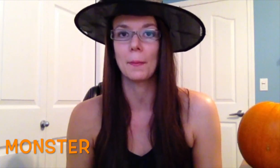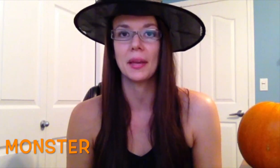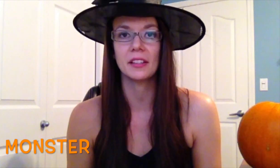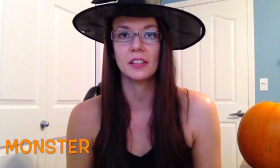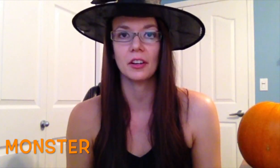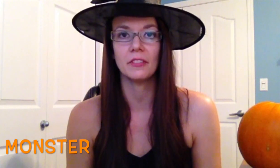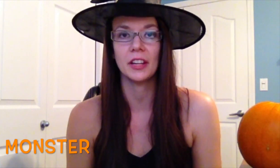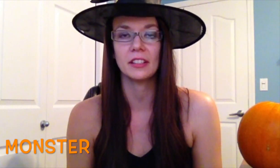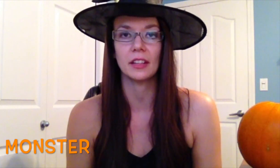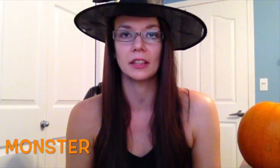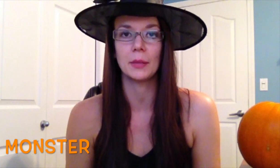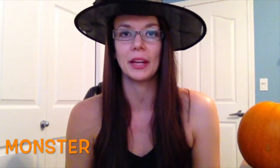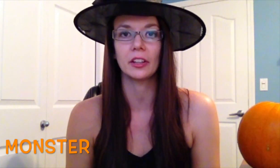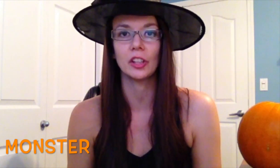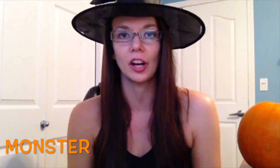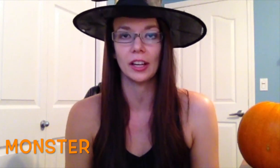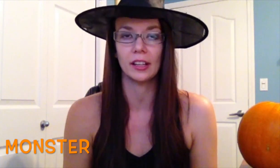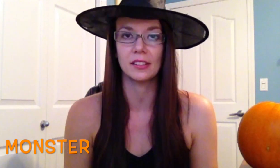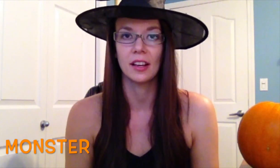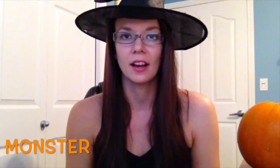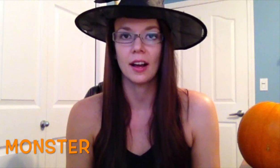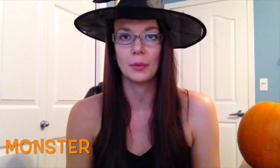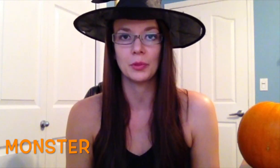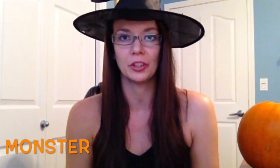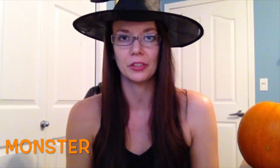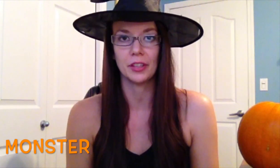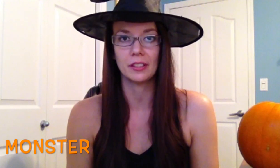make a scary face, and then make claw hands up near your face.